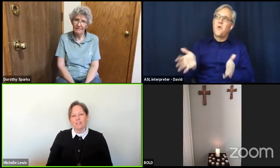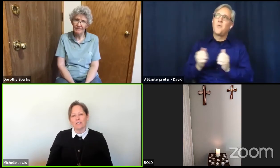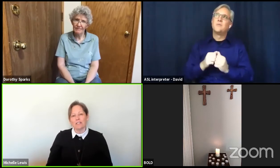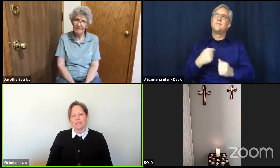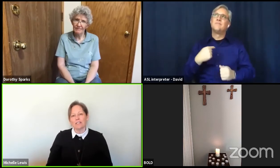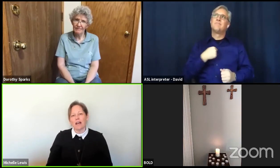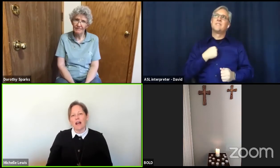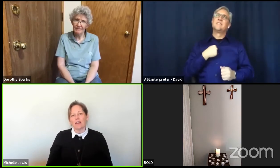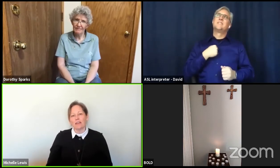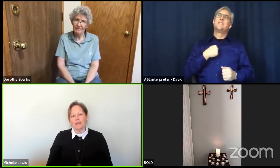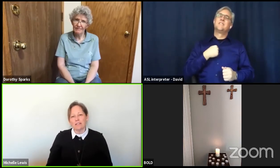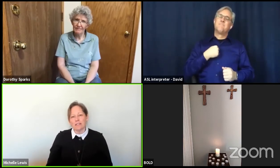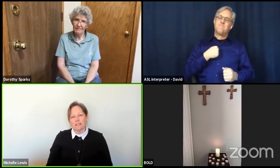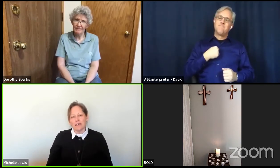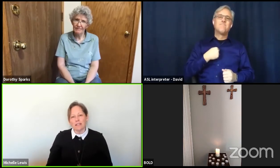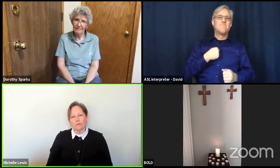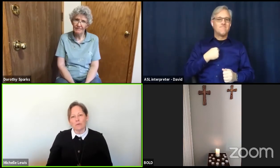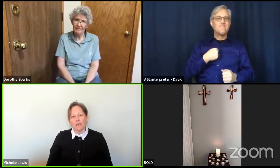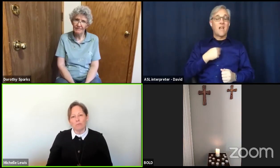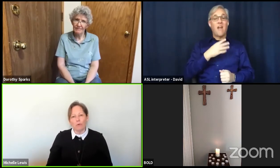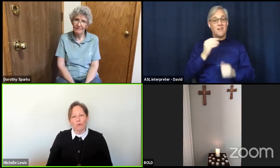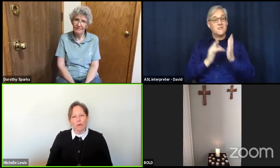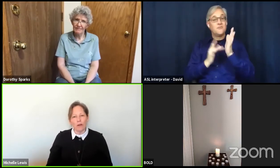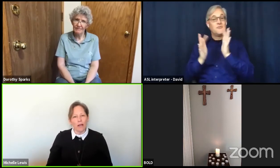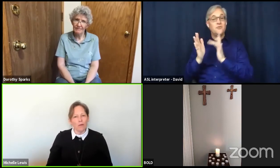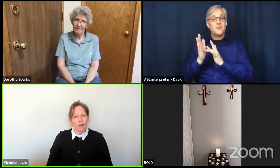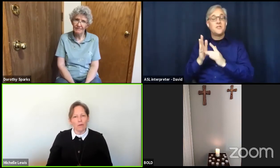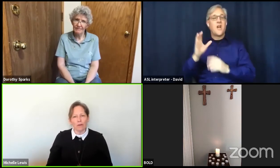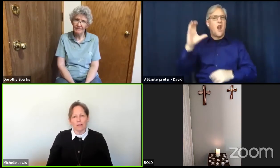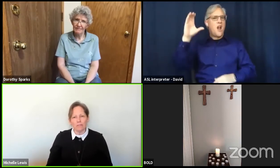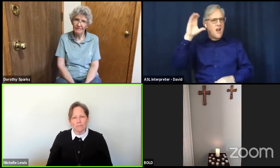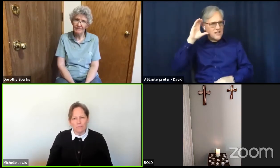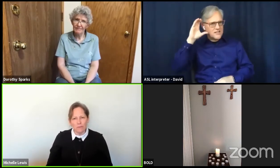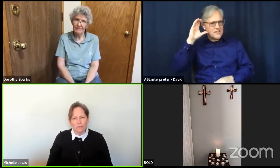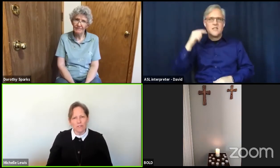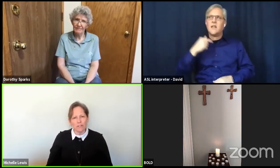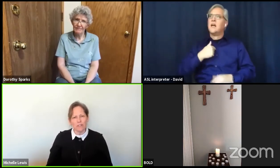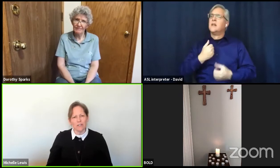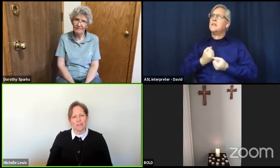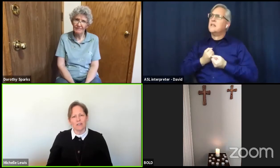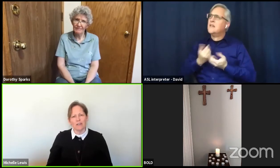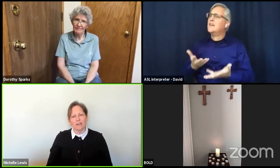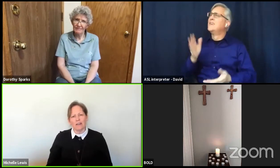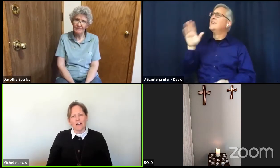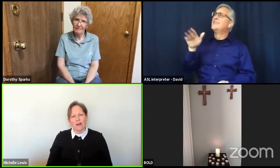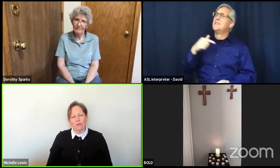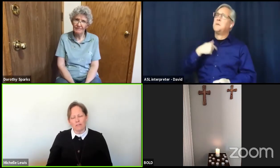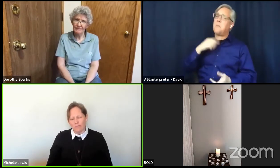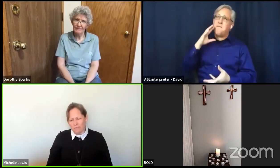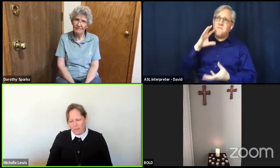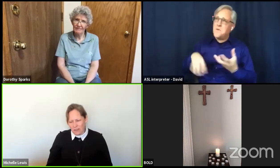listens as we pour out our confusion, our fears,